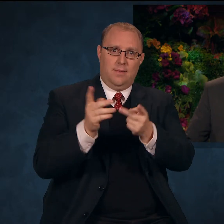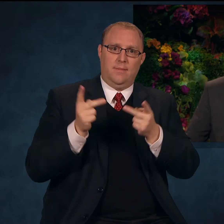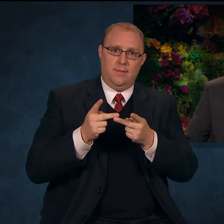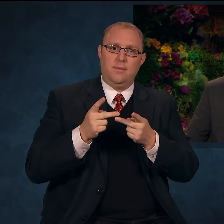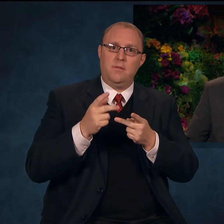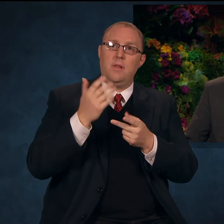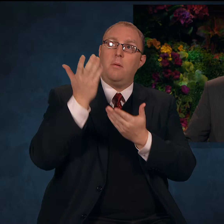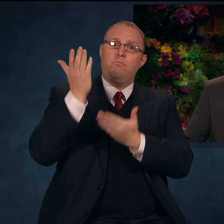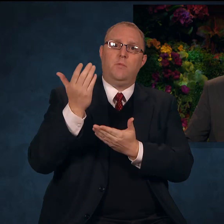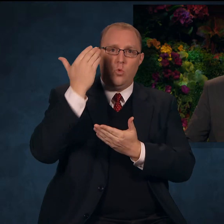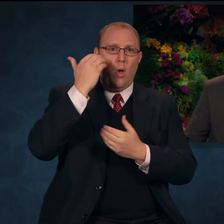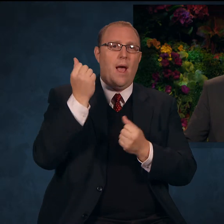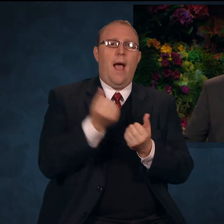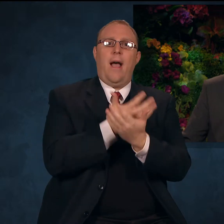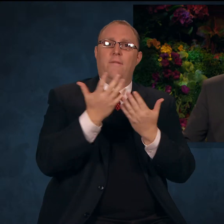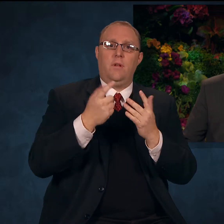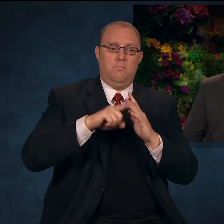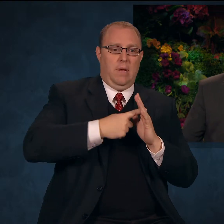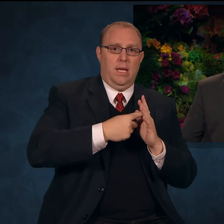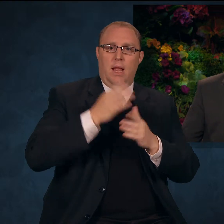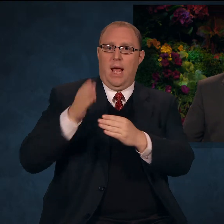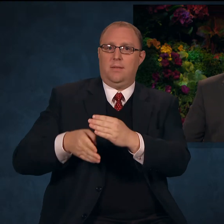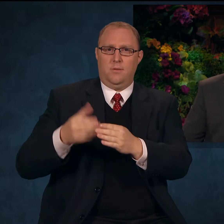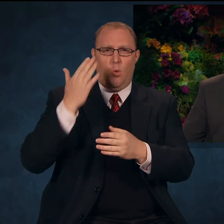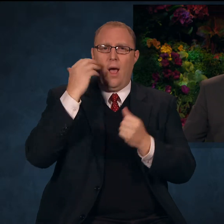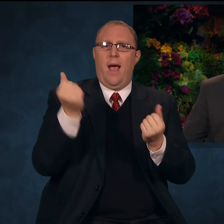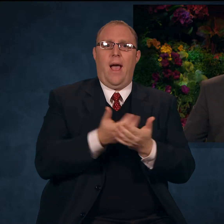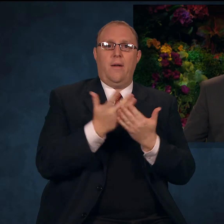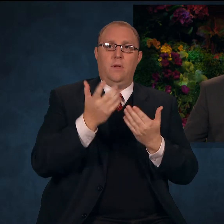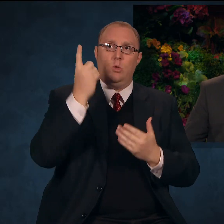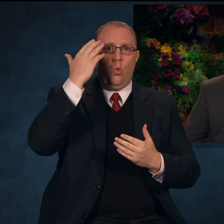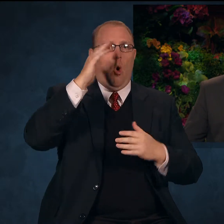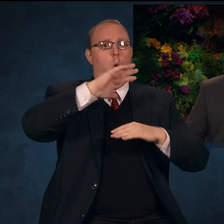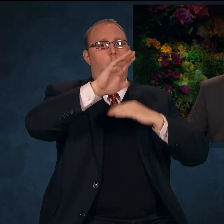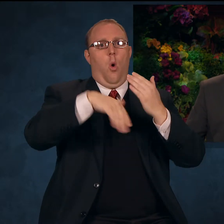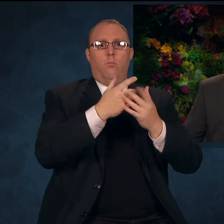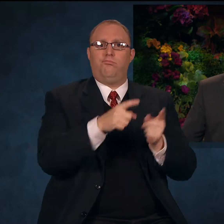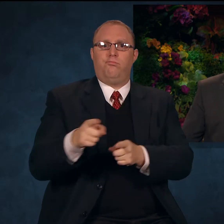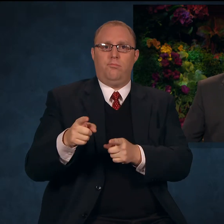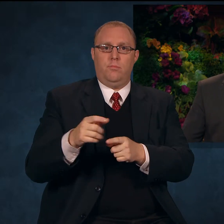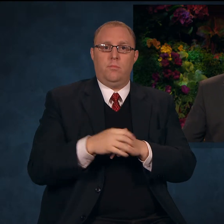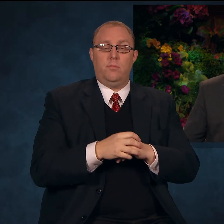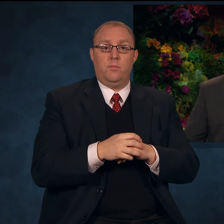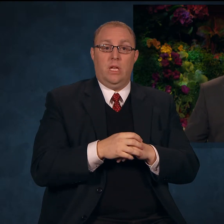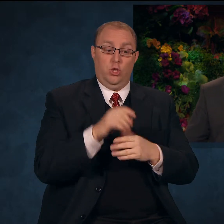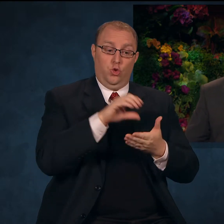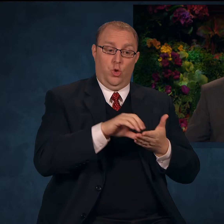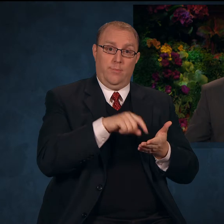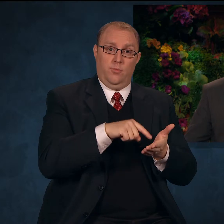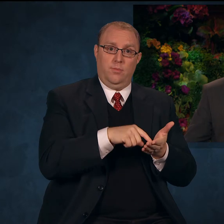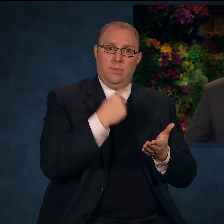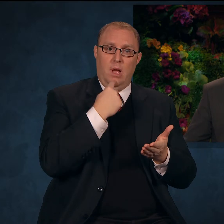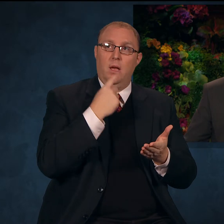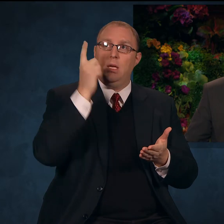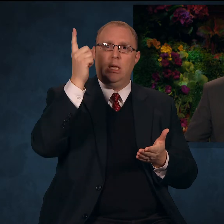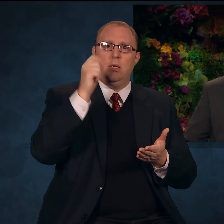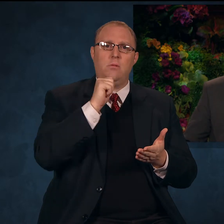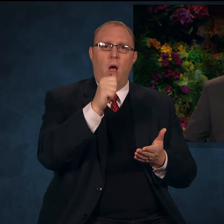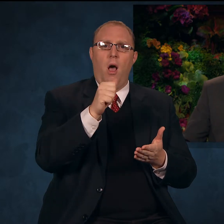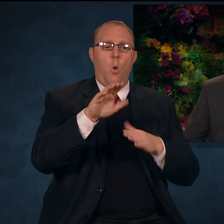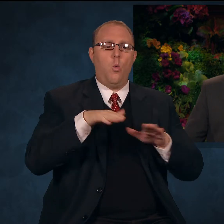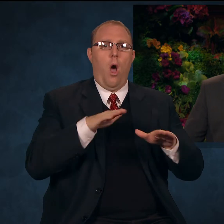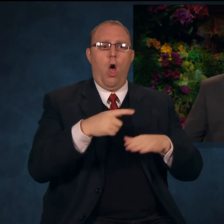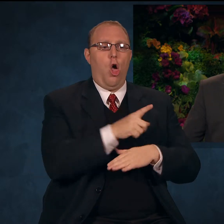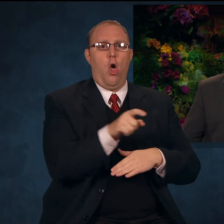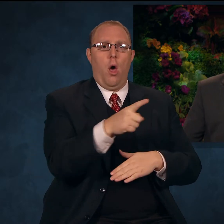all things, the end from the beginning. All things are present before him. The scriptures testify that he does not walk in crooked